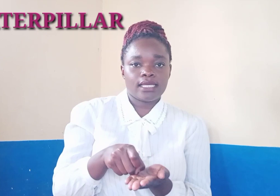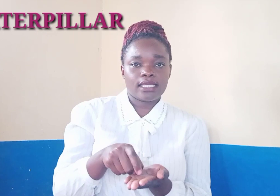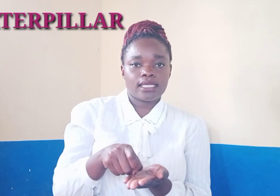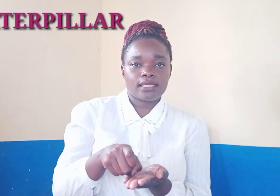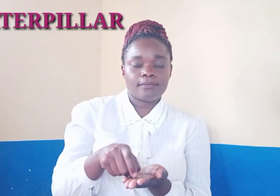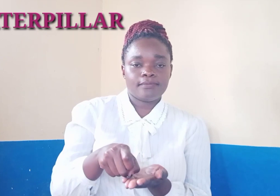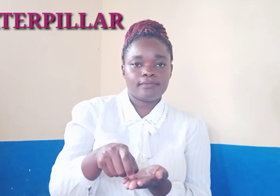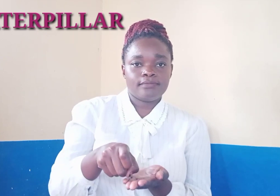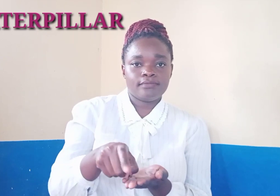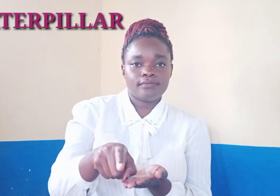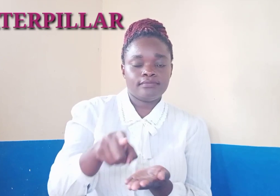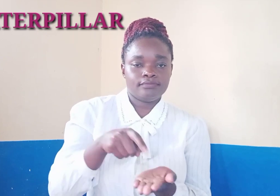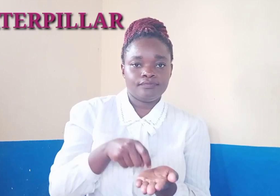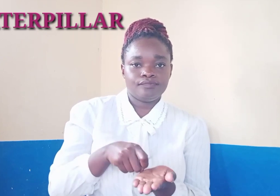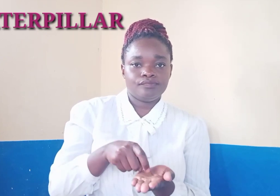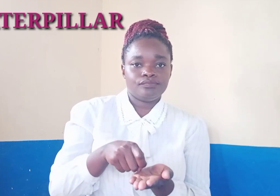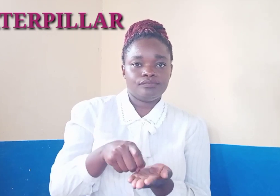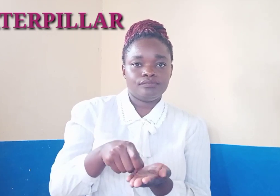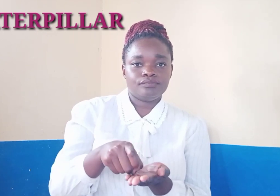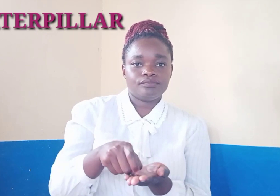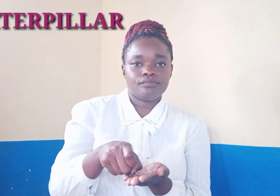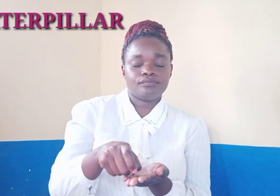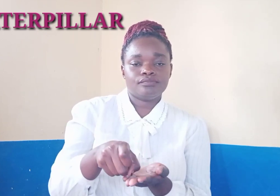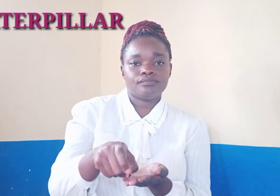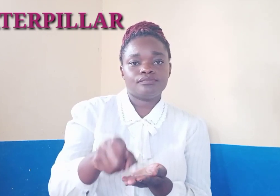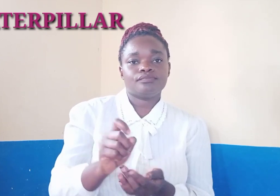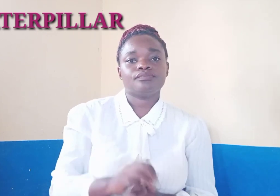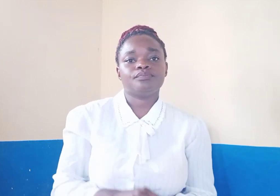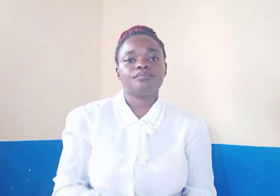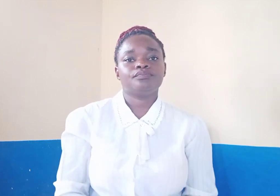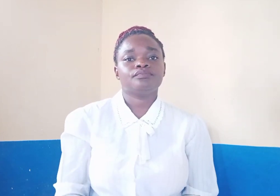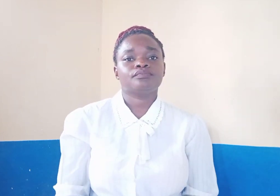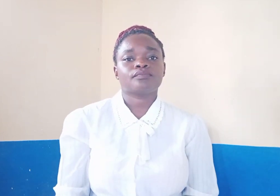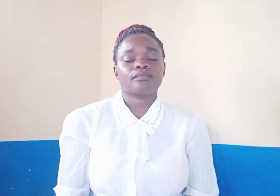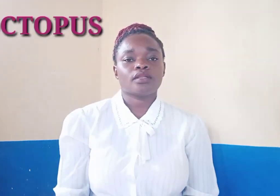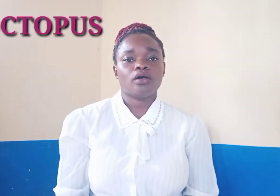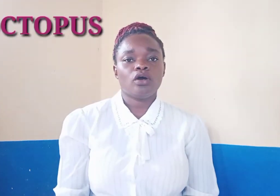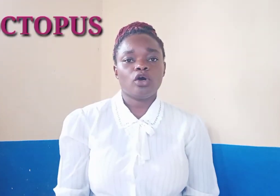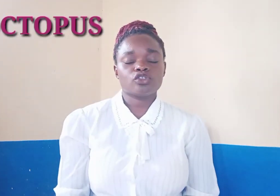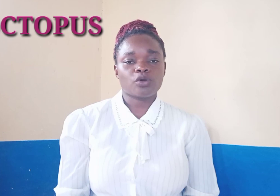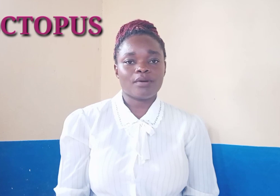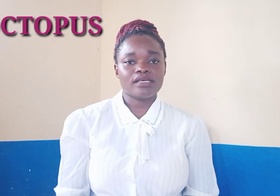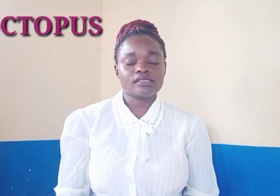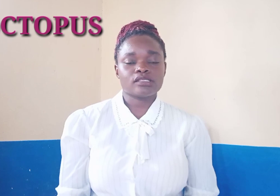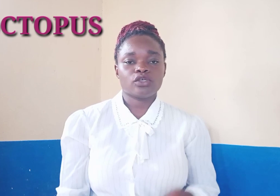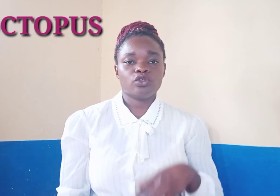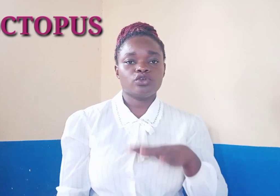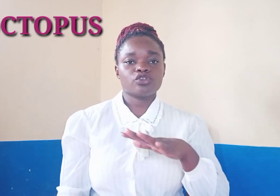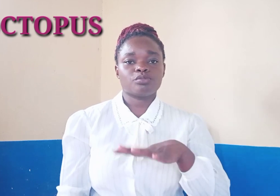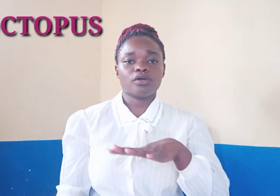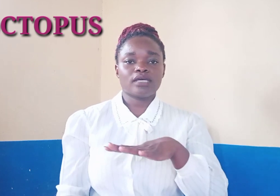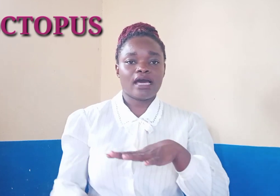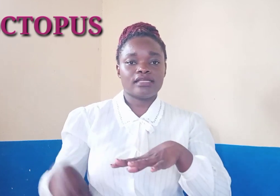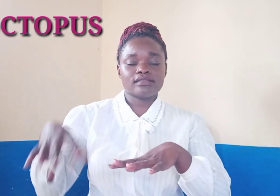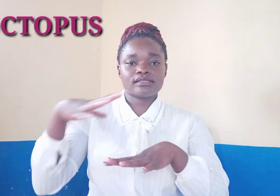octopus you use both hands